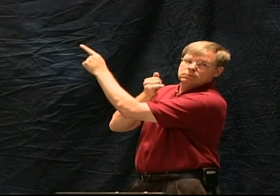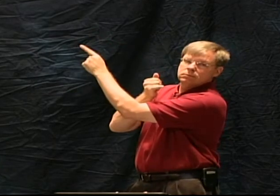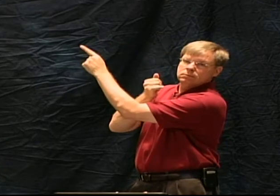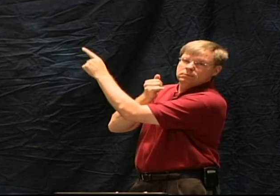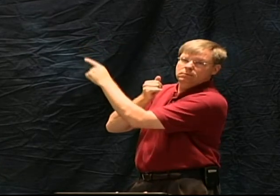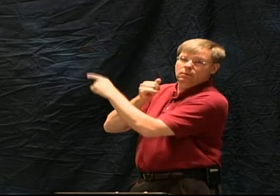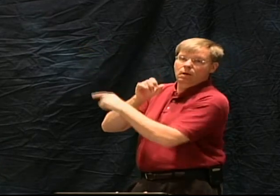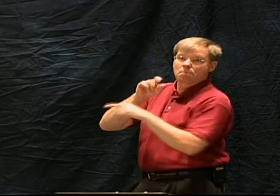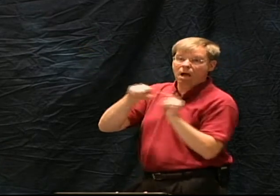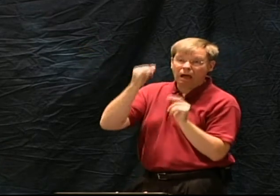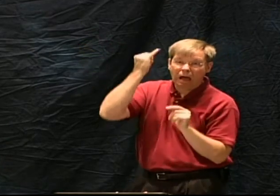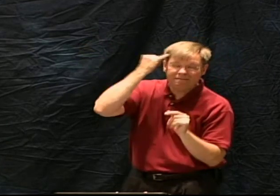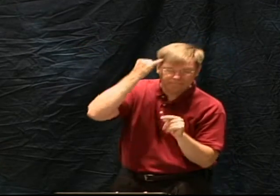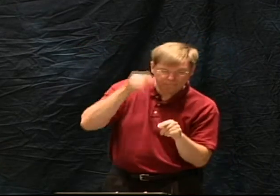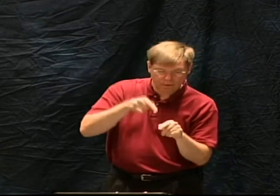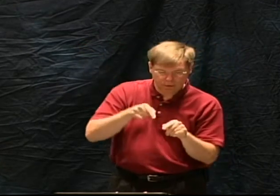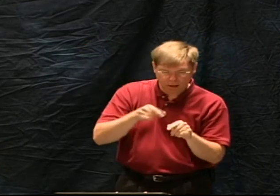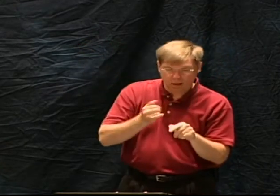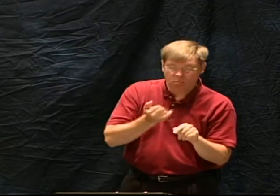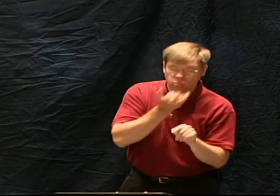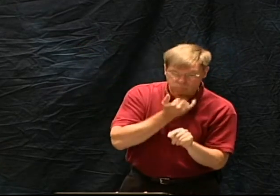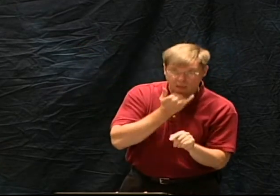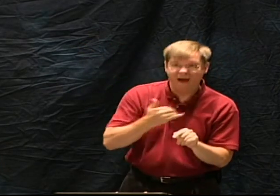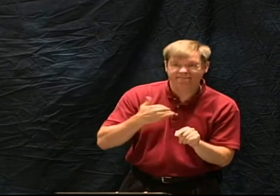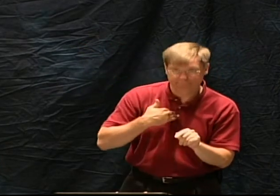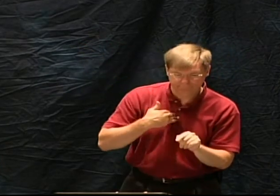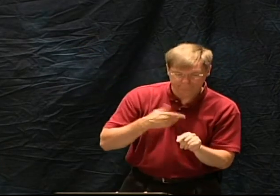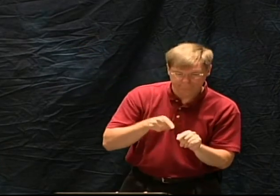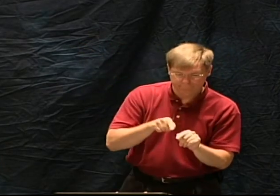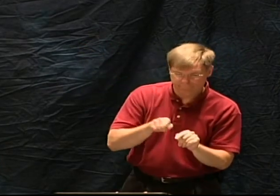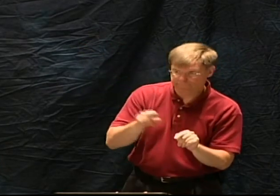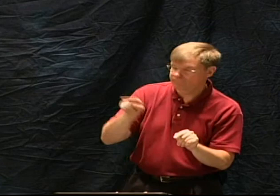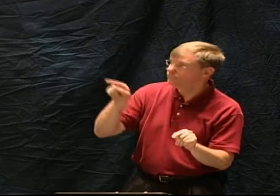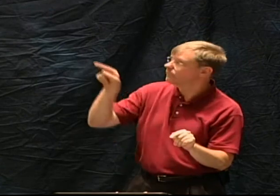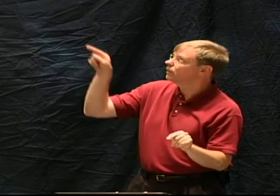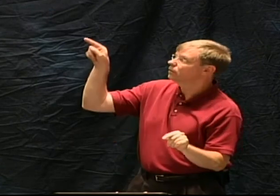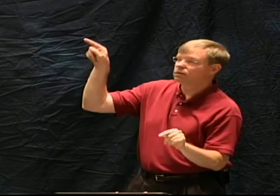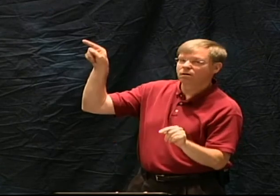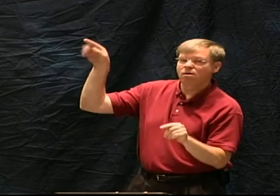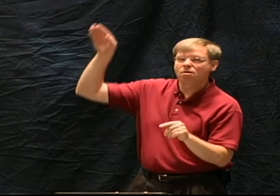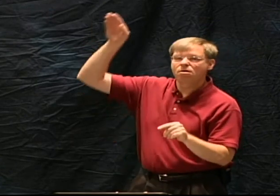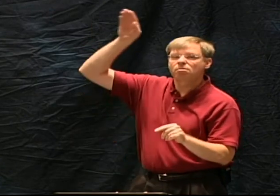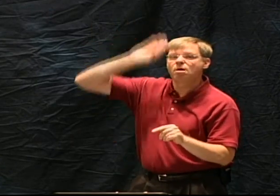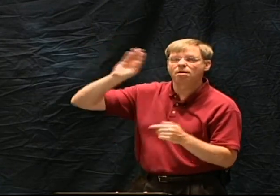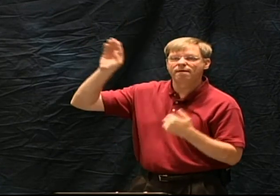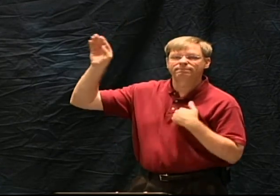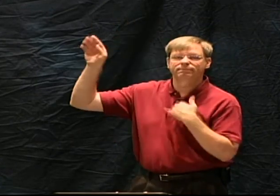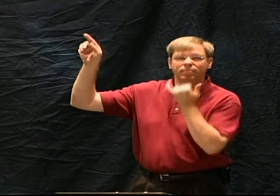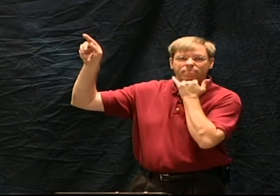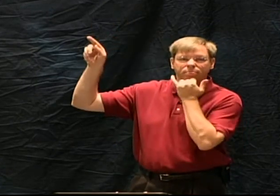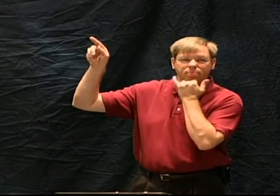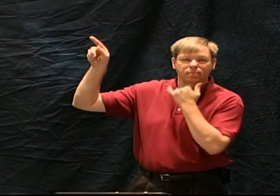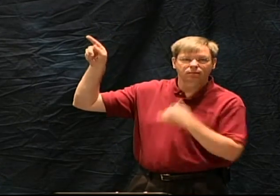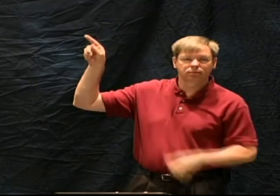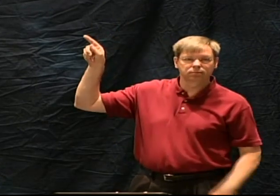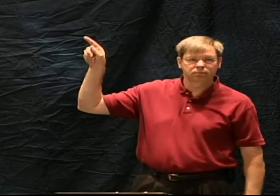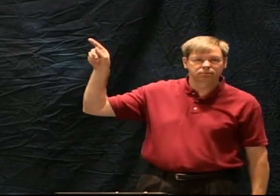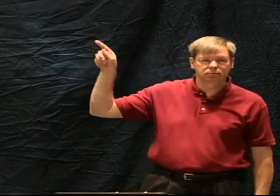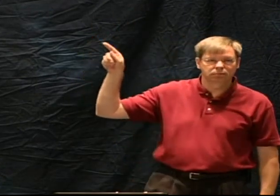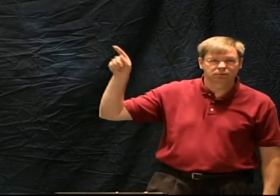so we know that God makes no errors so if scripture has error then clearly that comes